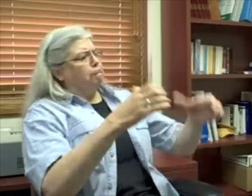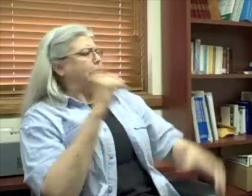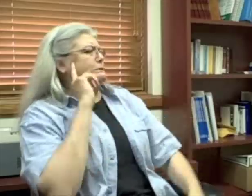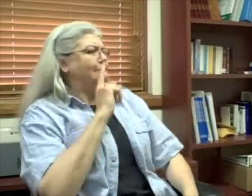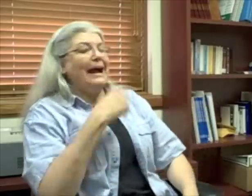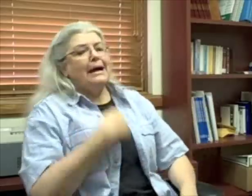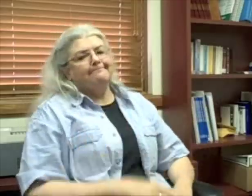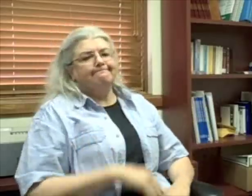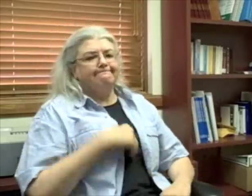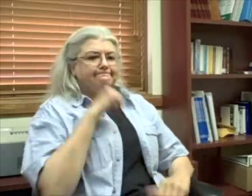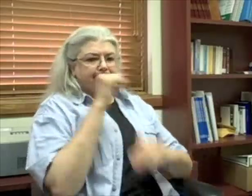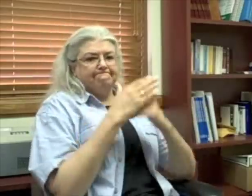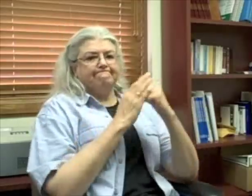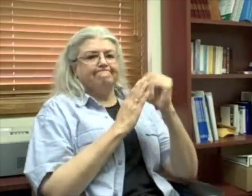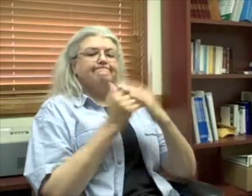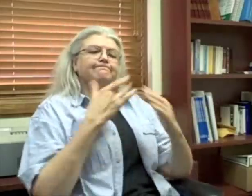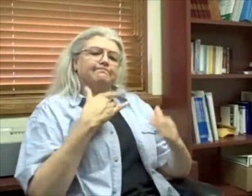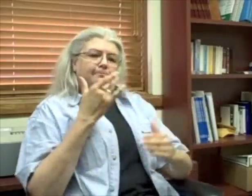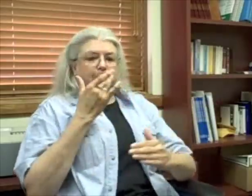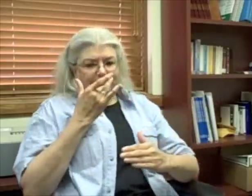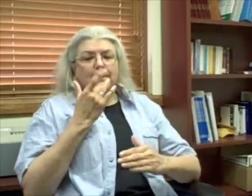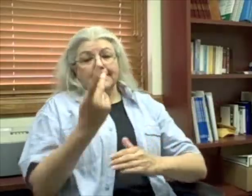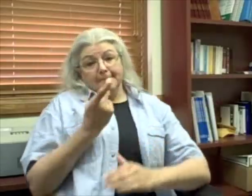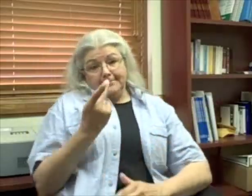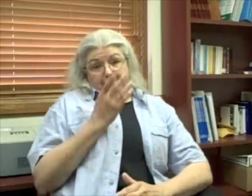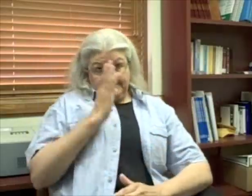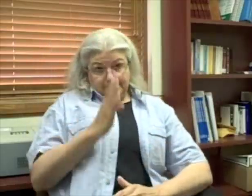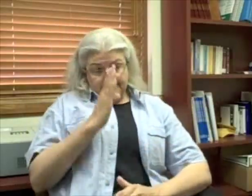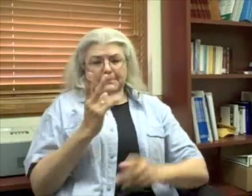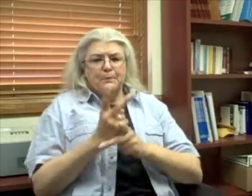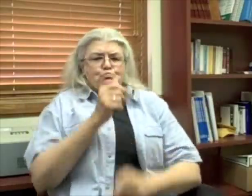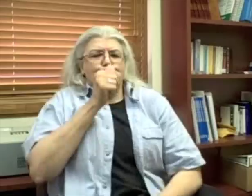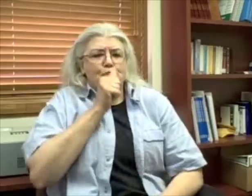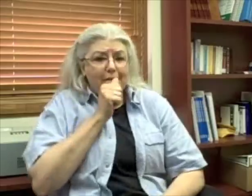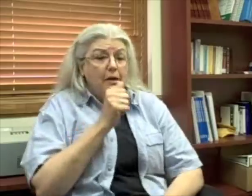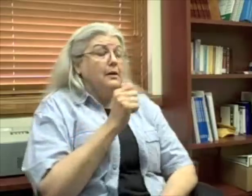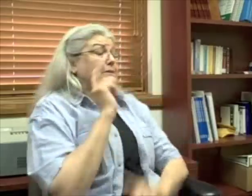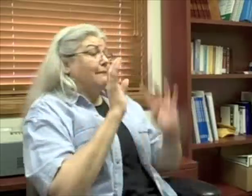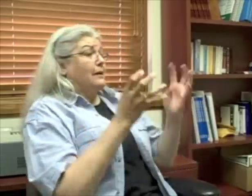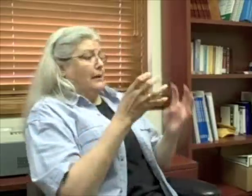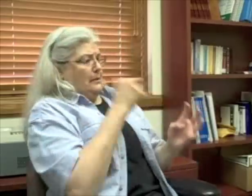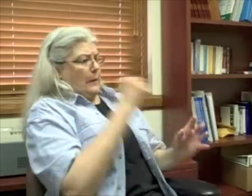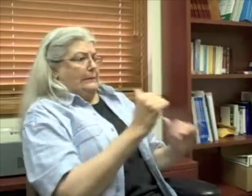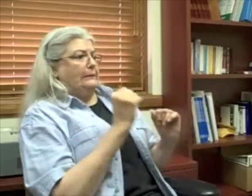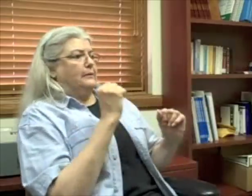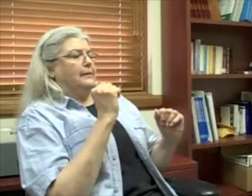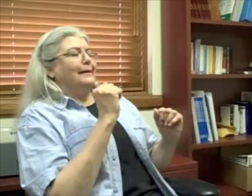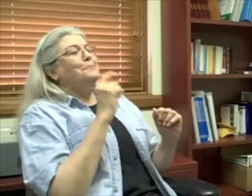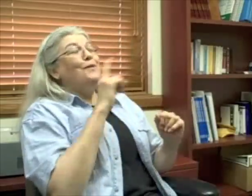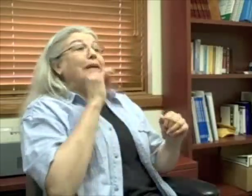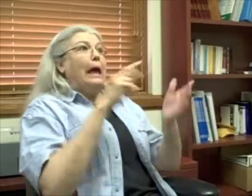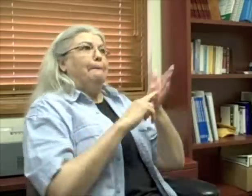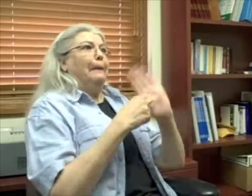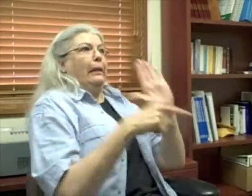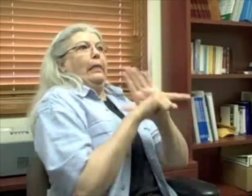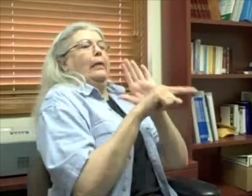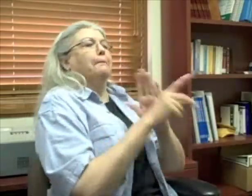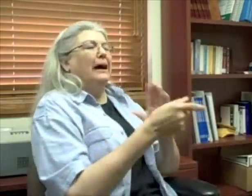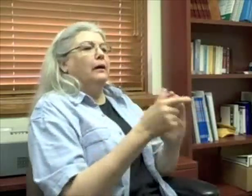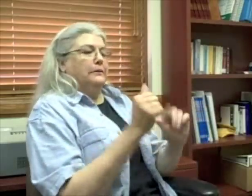feel comfortable with it. The one-on-one is fine, but with someone else, yes. I don't mean to be insulting, but she suggested I go